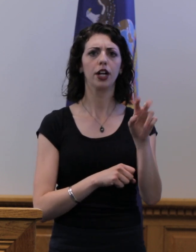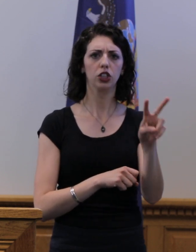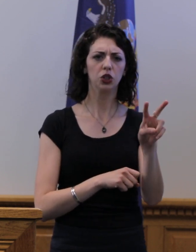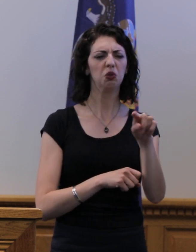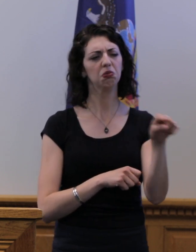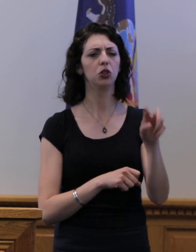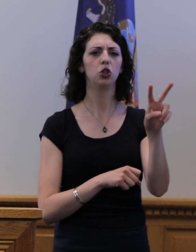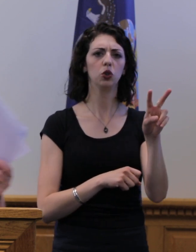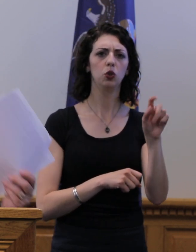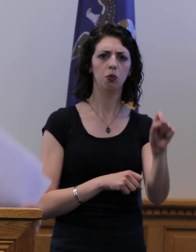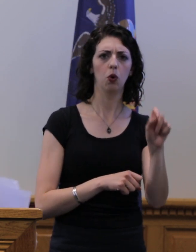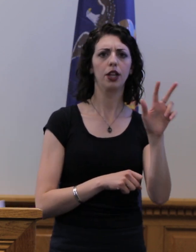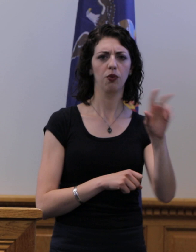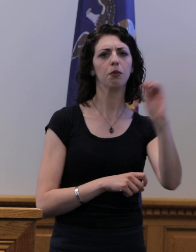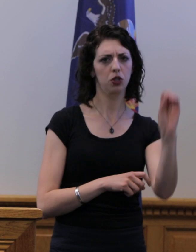percent.